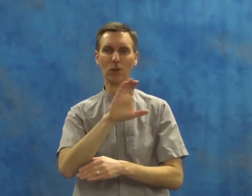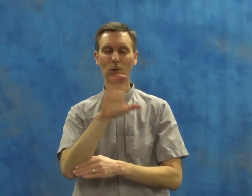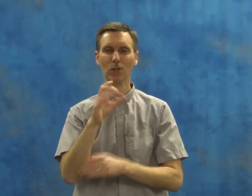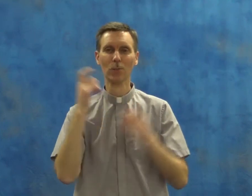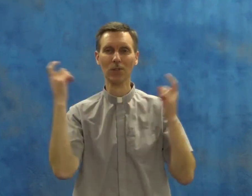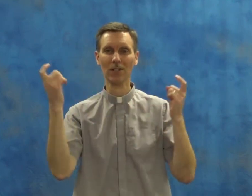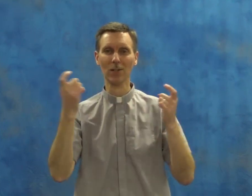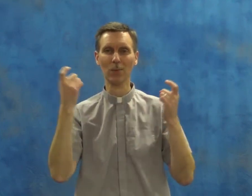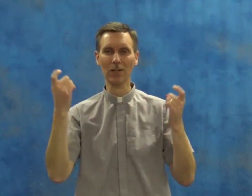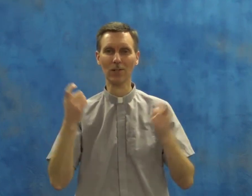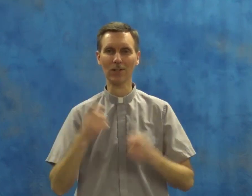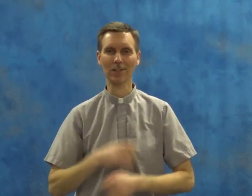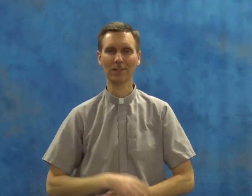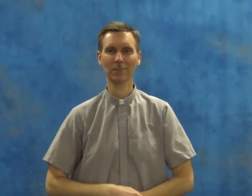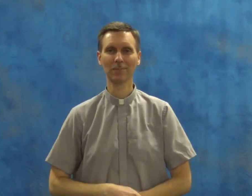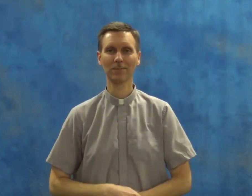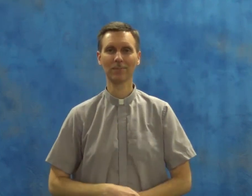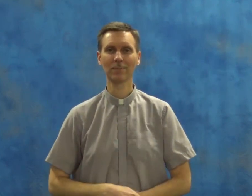Christmas celebration. God bless you.